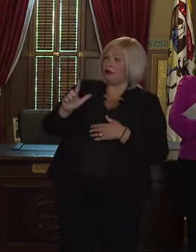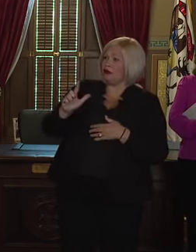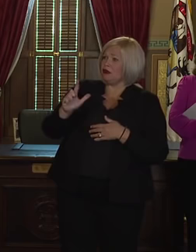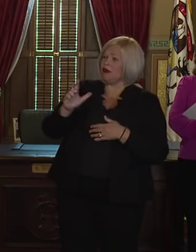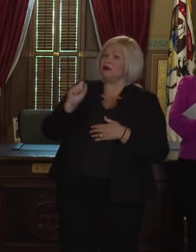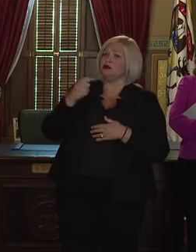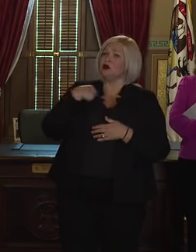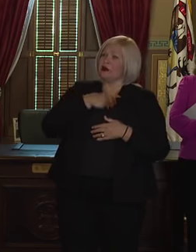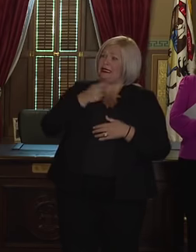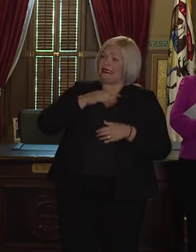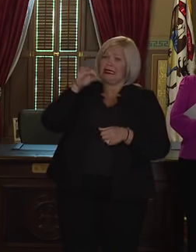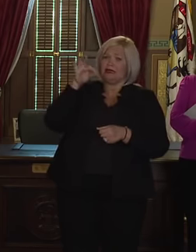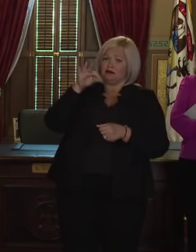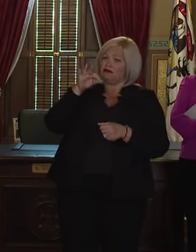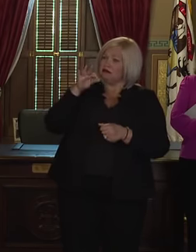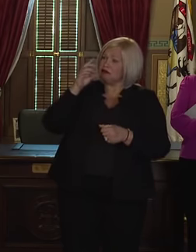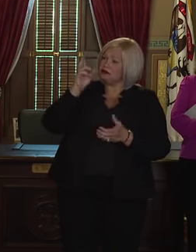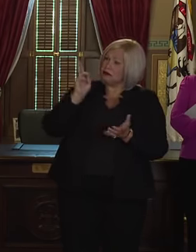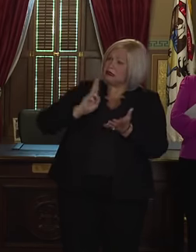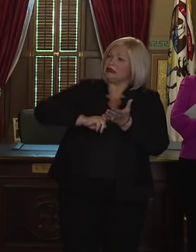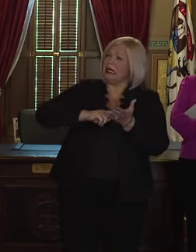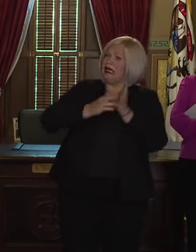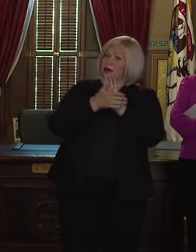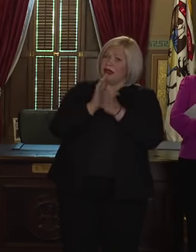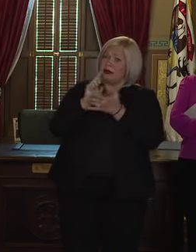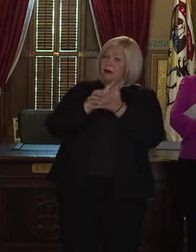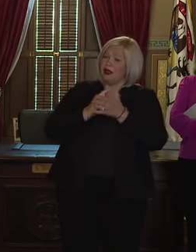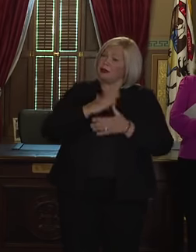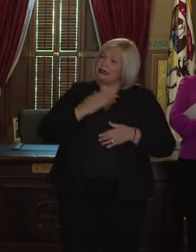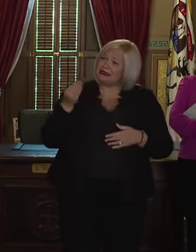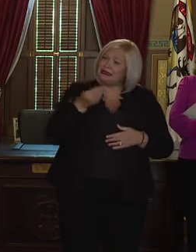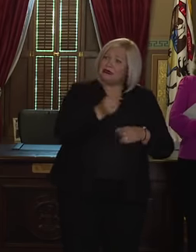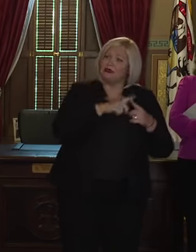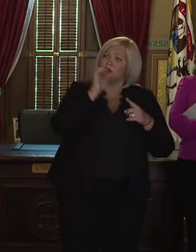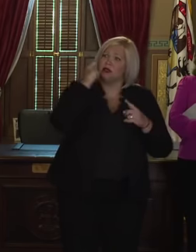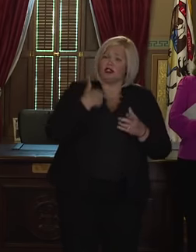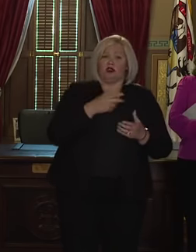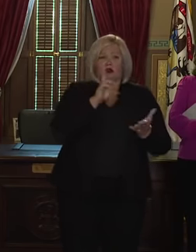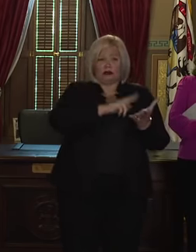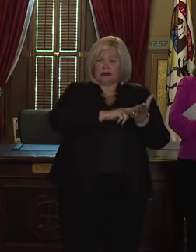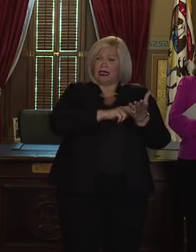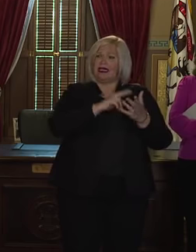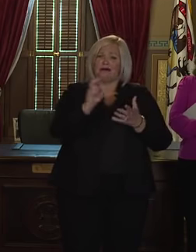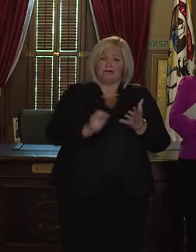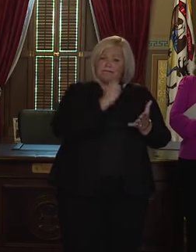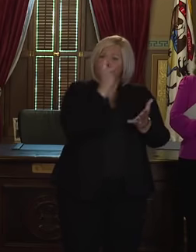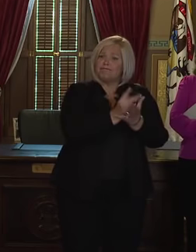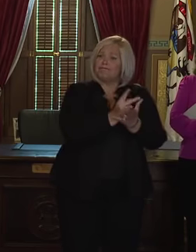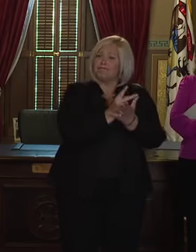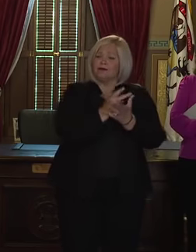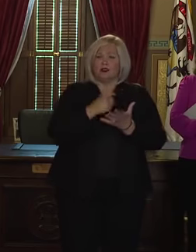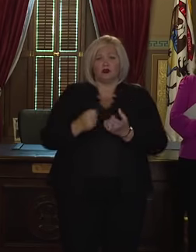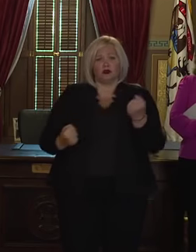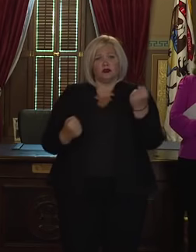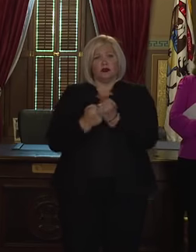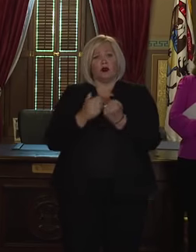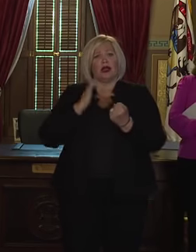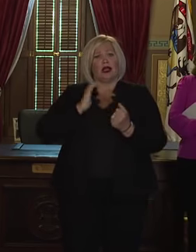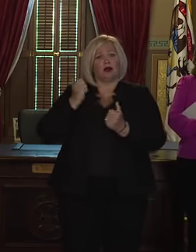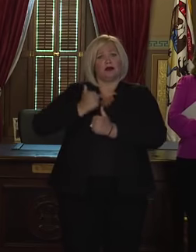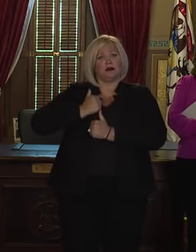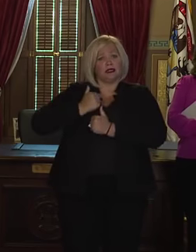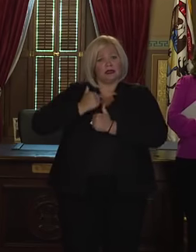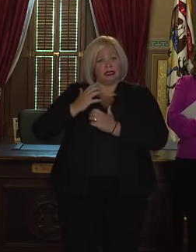passed with bipartisan support to our governor so that she may sign it in support of our military service members and their